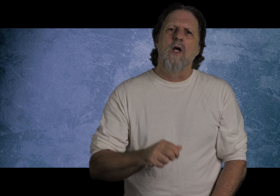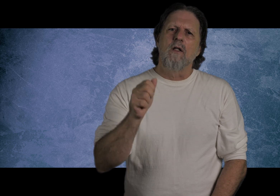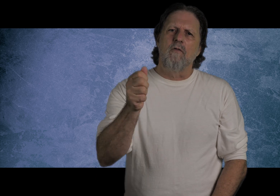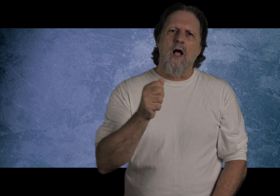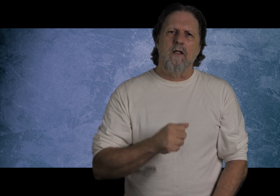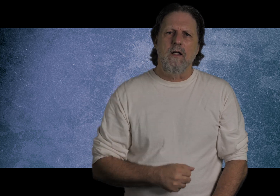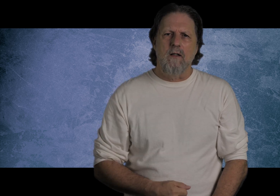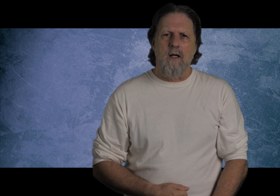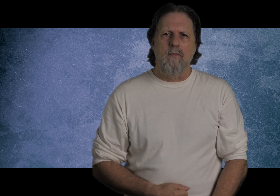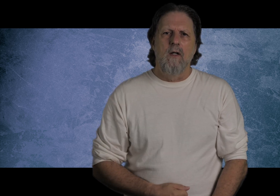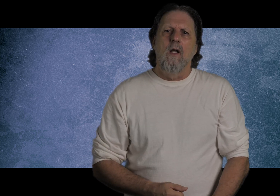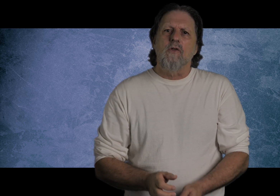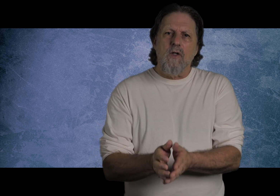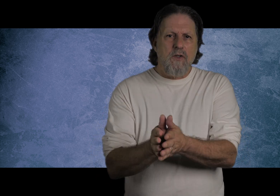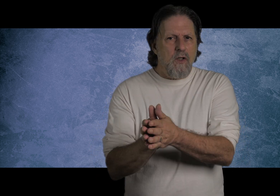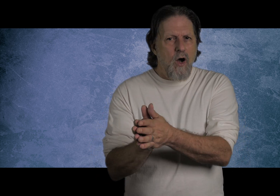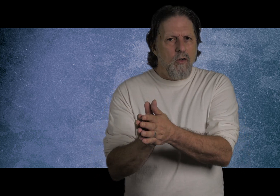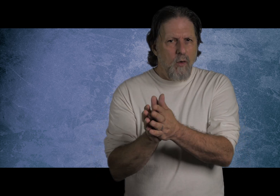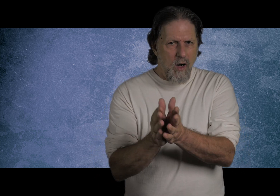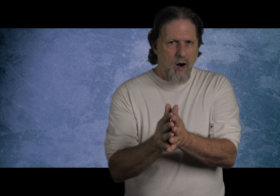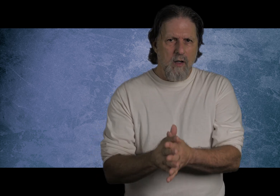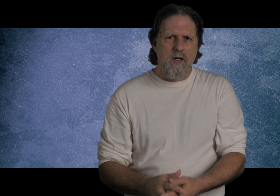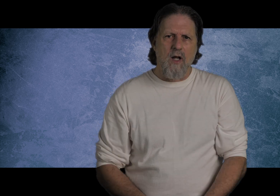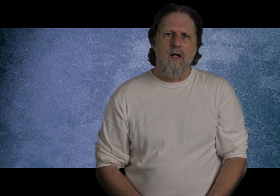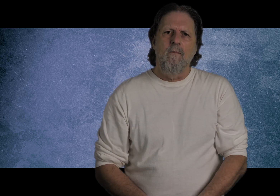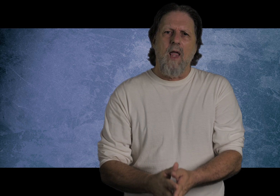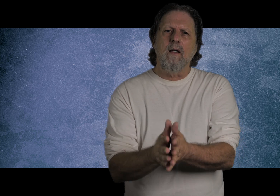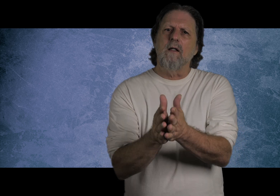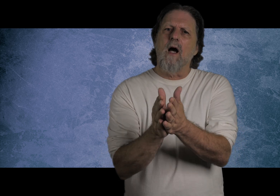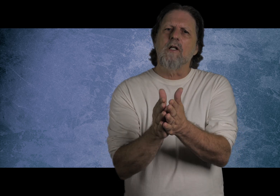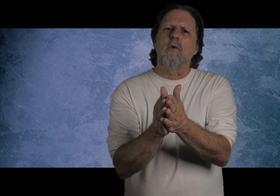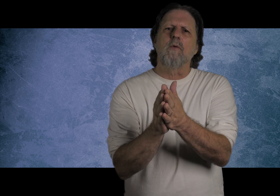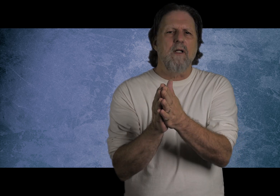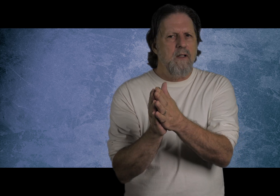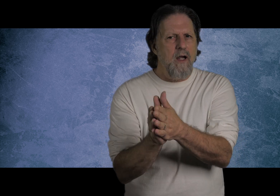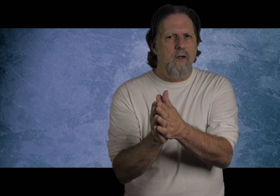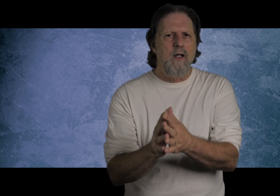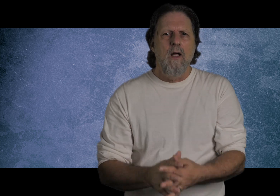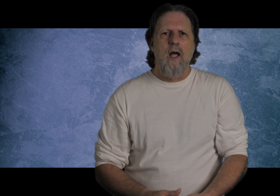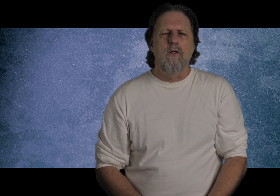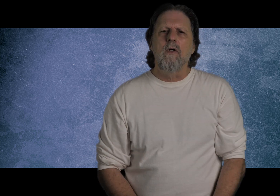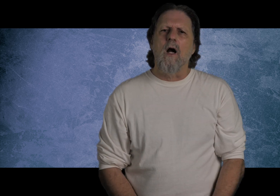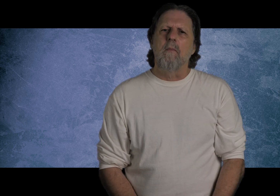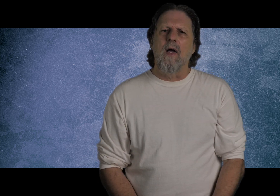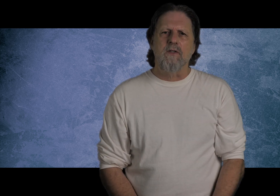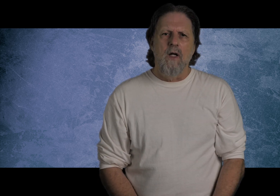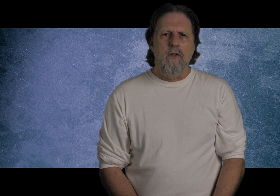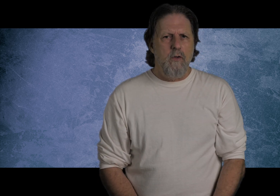to validate them. So this is a call to work hard in our study, handling God's Word with integrity, and doing our best to